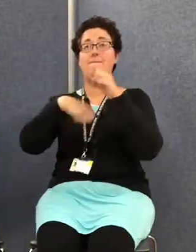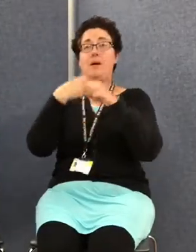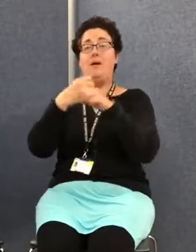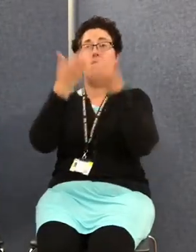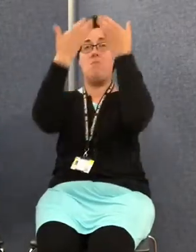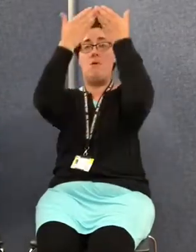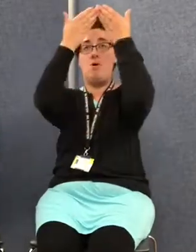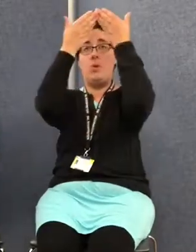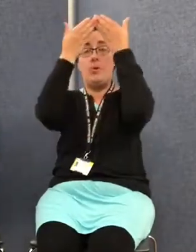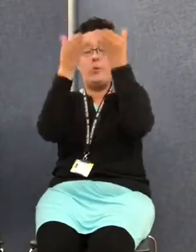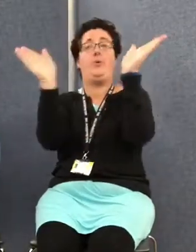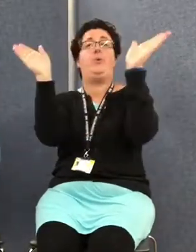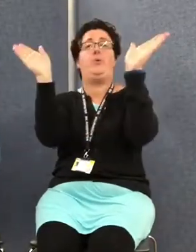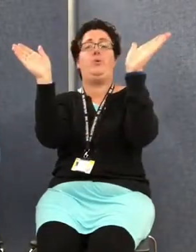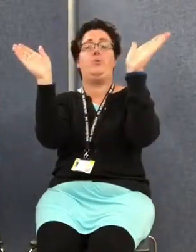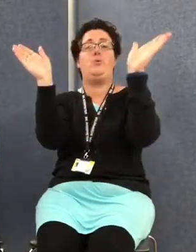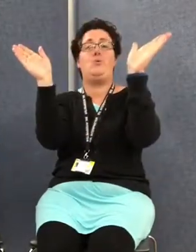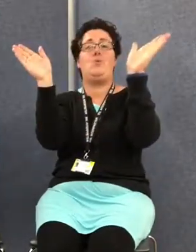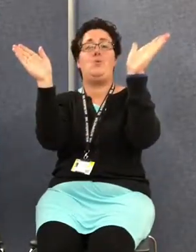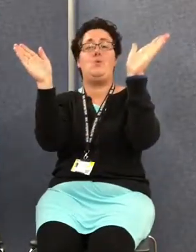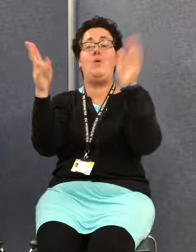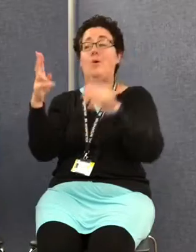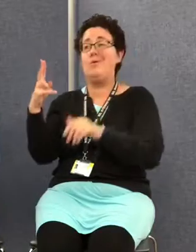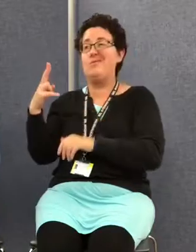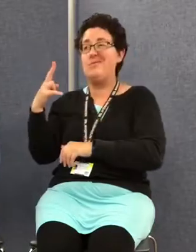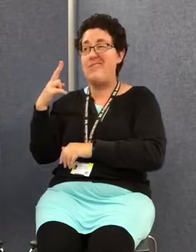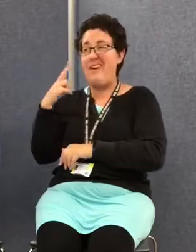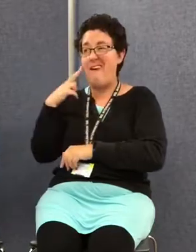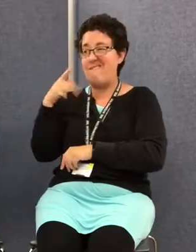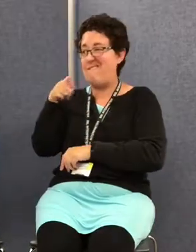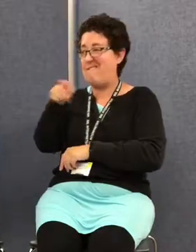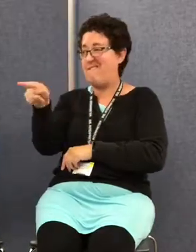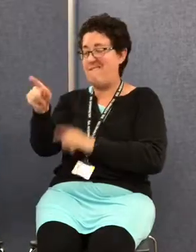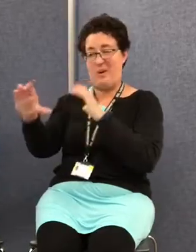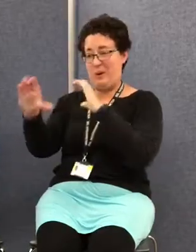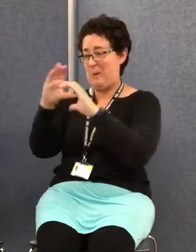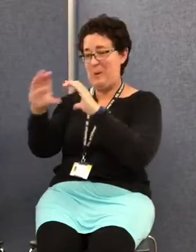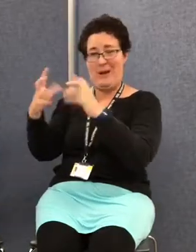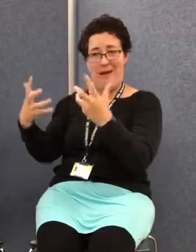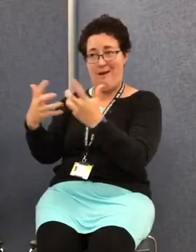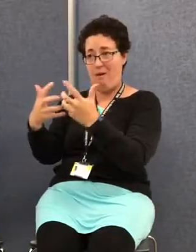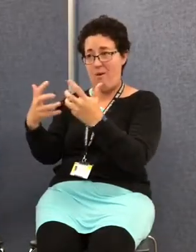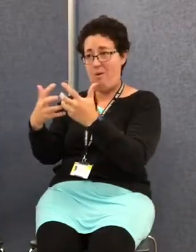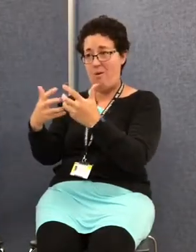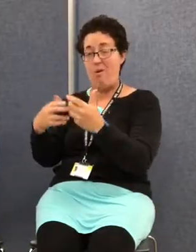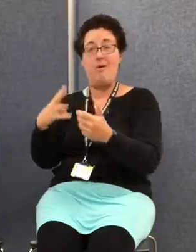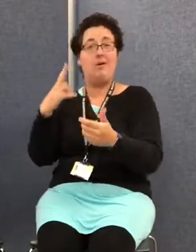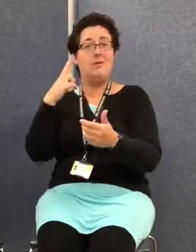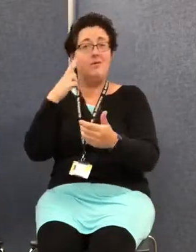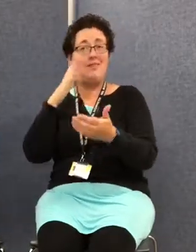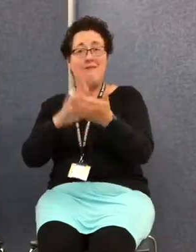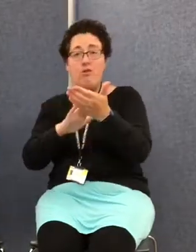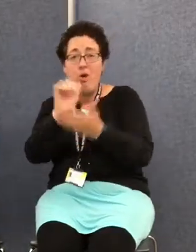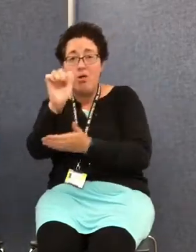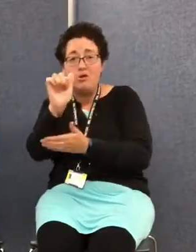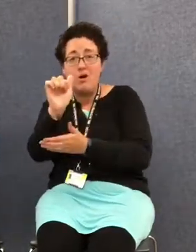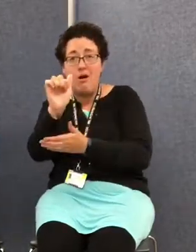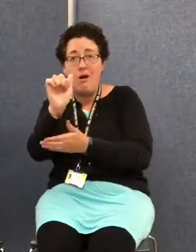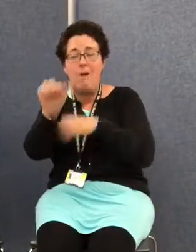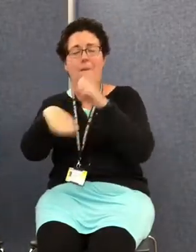how Deaf people communicate. It's opened my eyes to Deaf culture and I